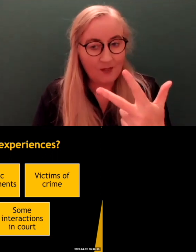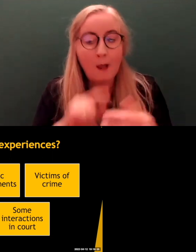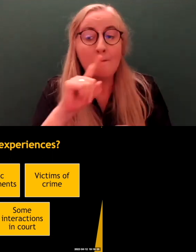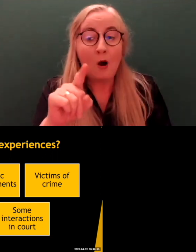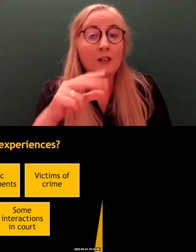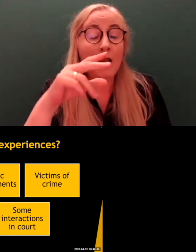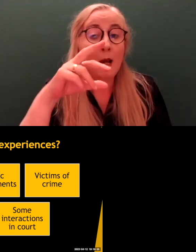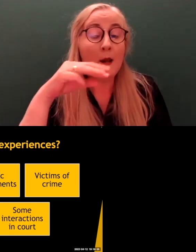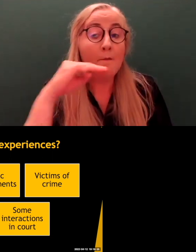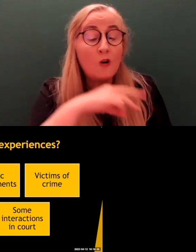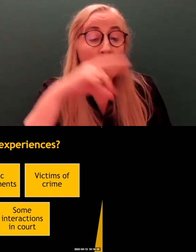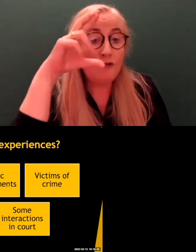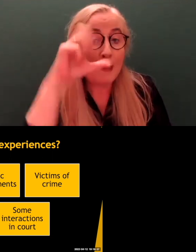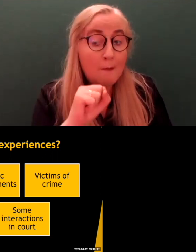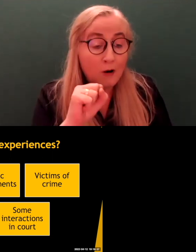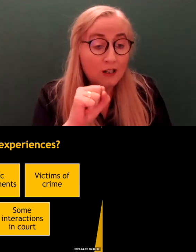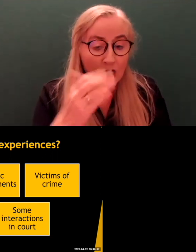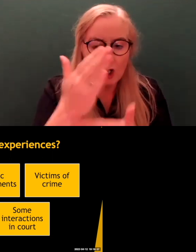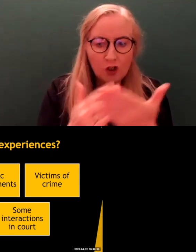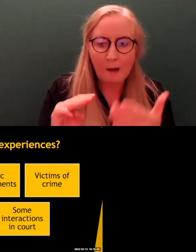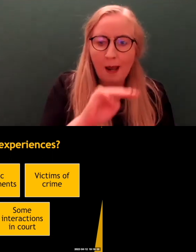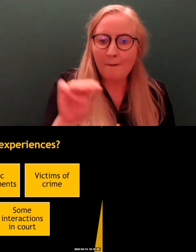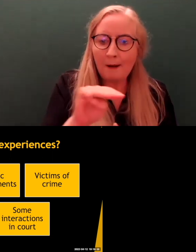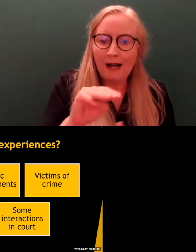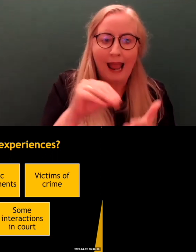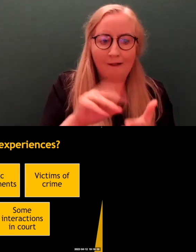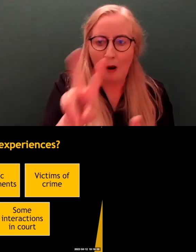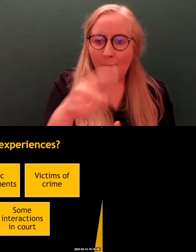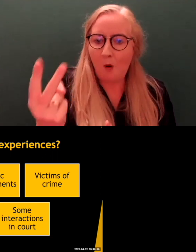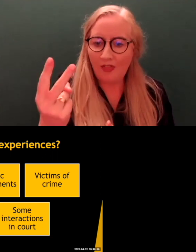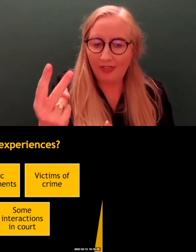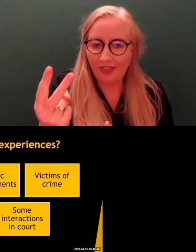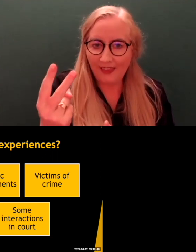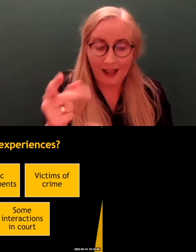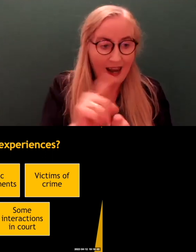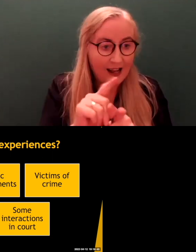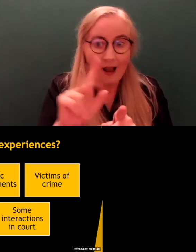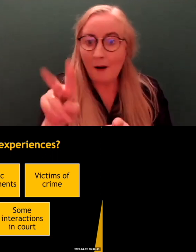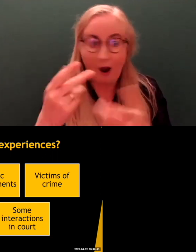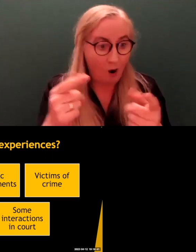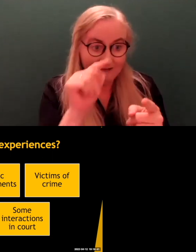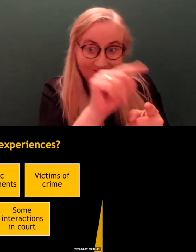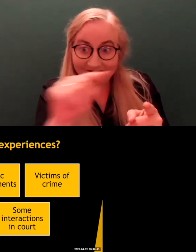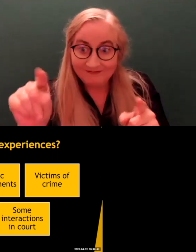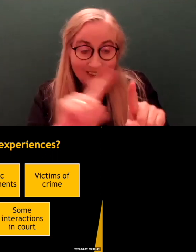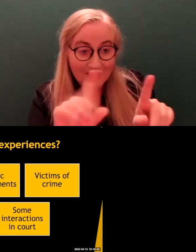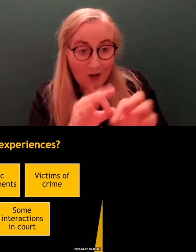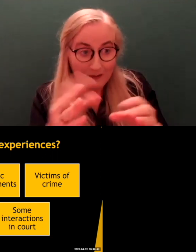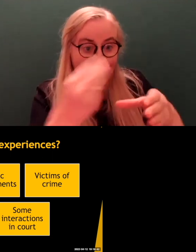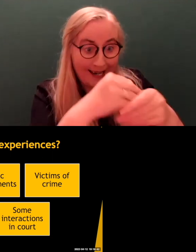is that some people fell into both groups. So, fell into all the groups. These weren't, these are not all of the instances.